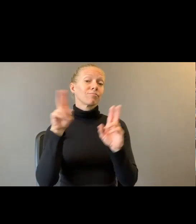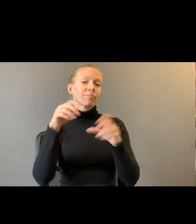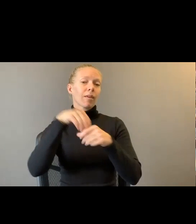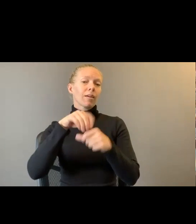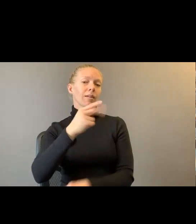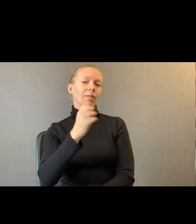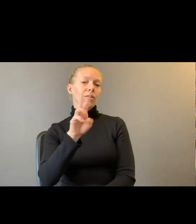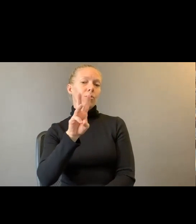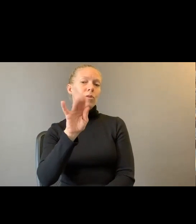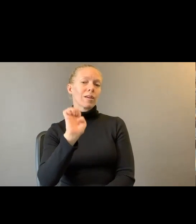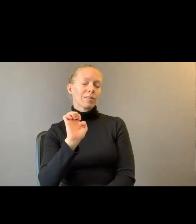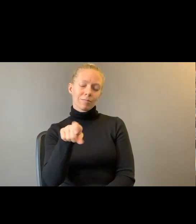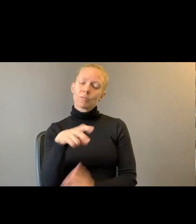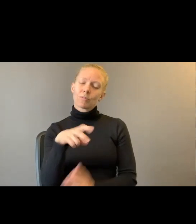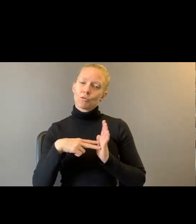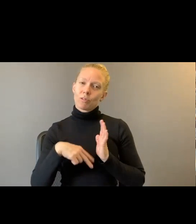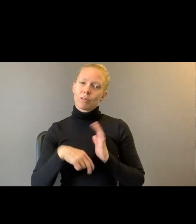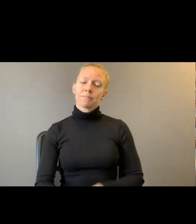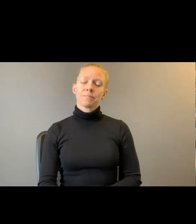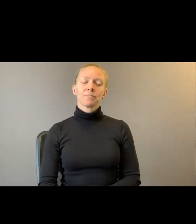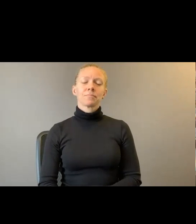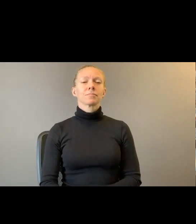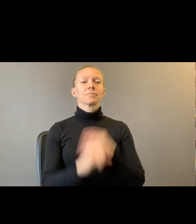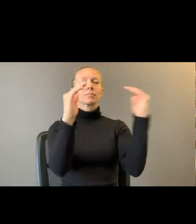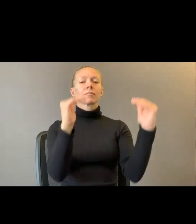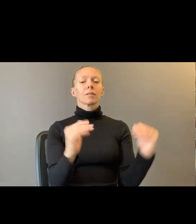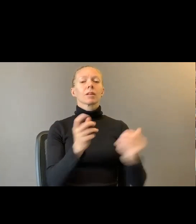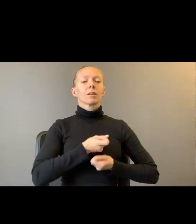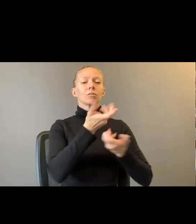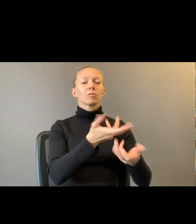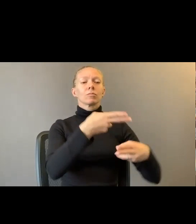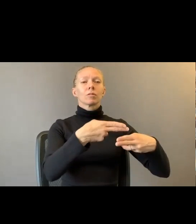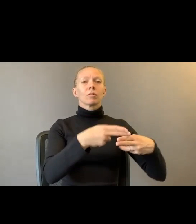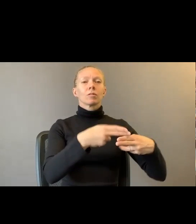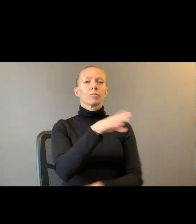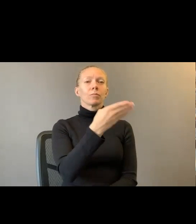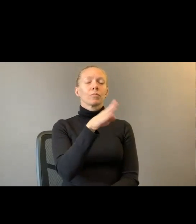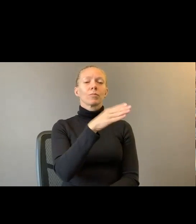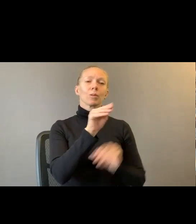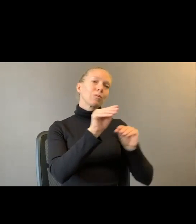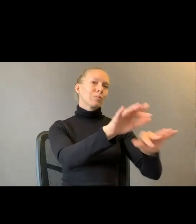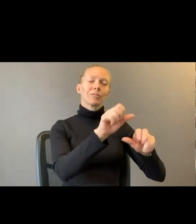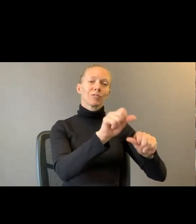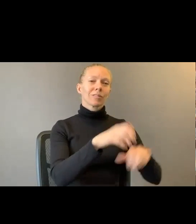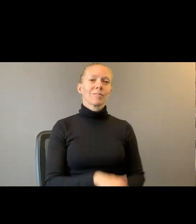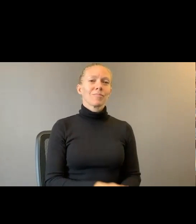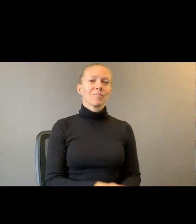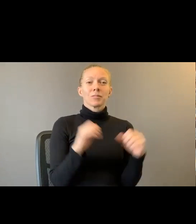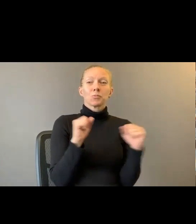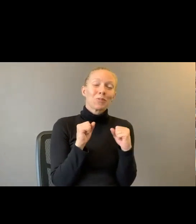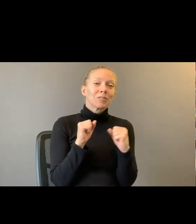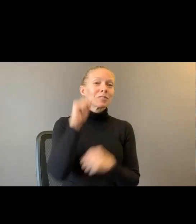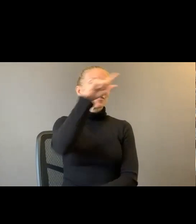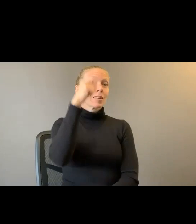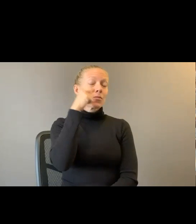This next poem is called Blue Magic. It is winter. And the black girls are out here trying to keep our